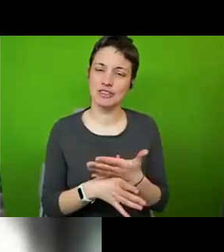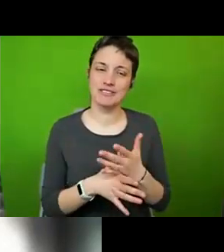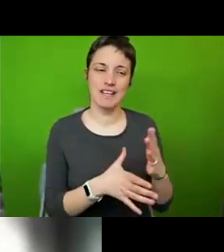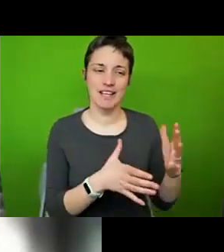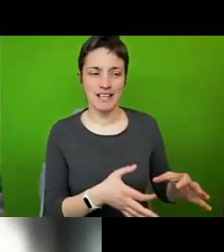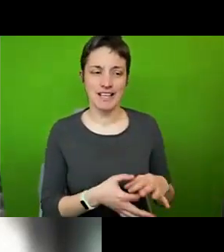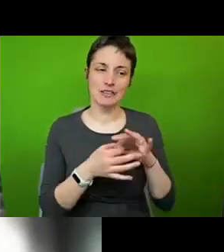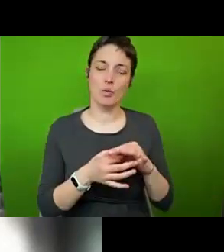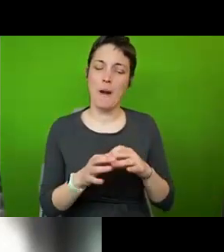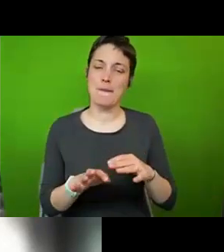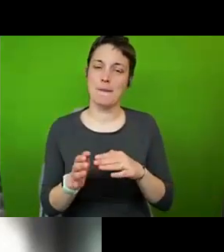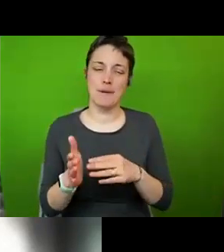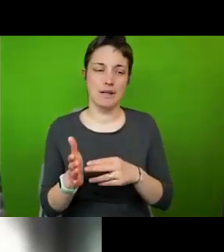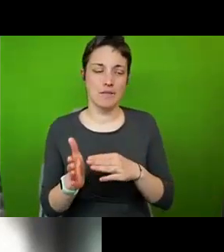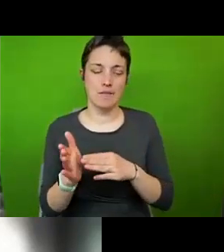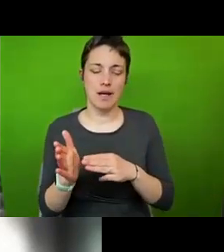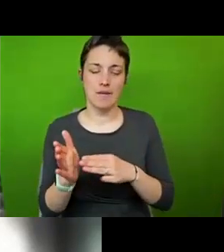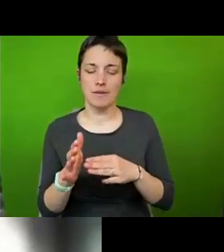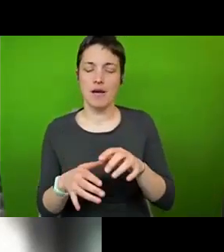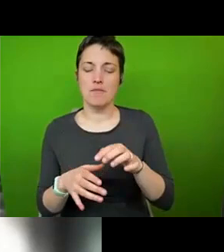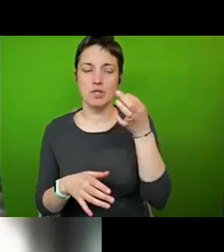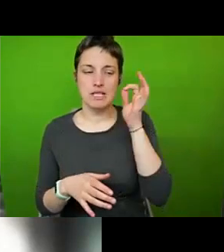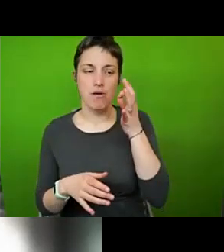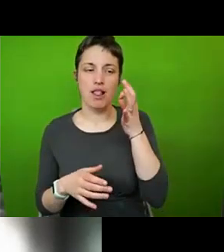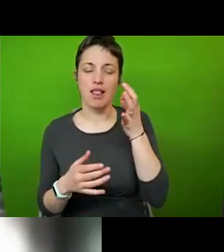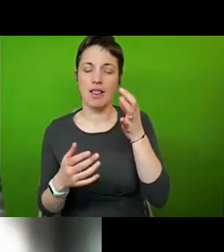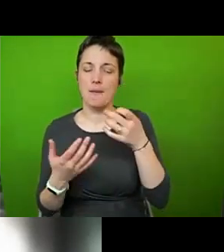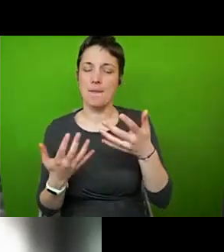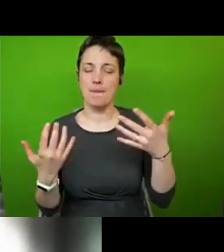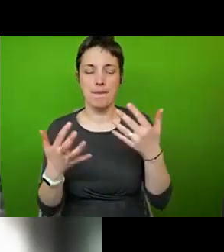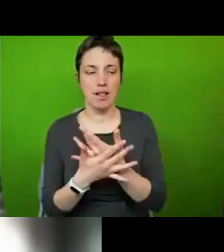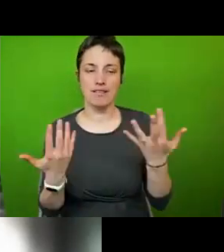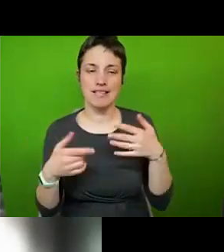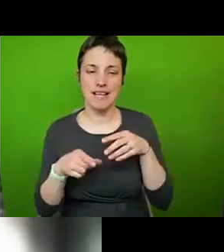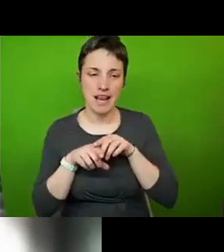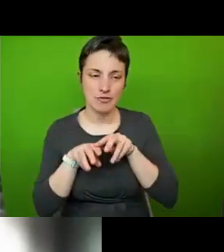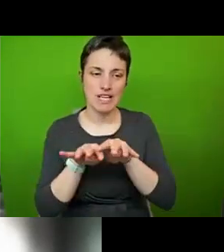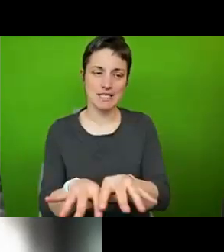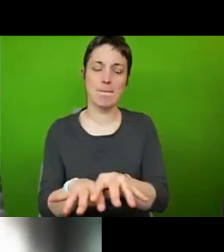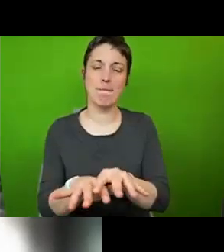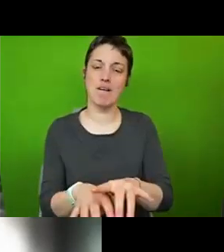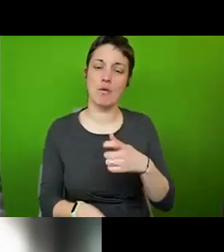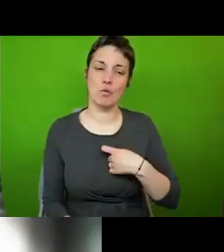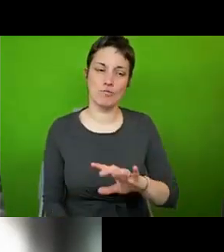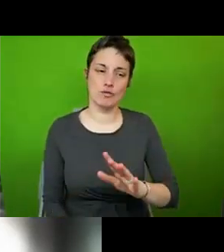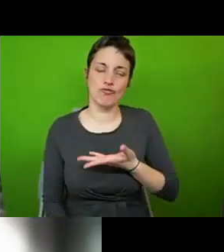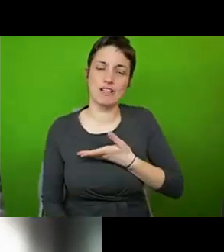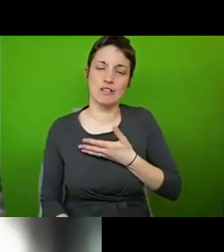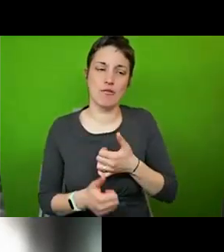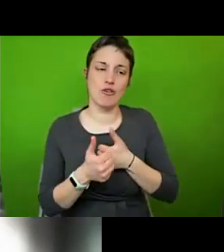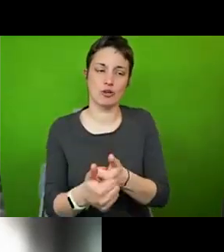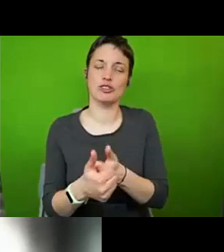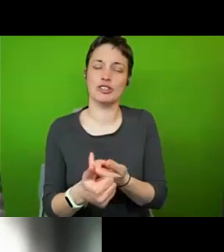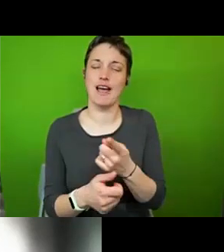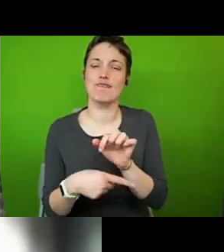municipal multilateralism for human rights promotion and protection what what better